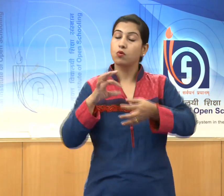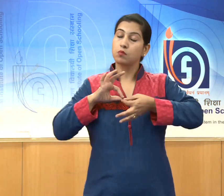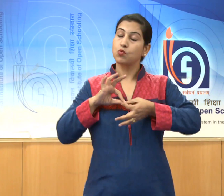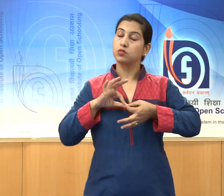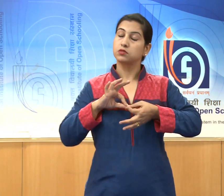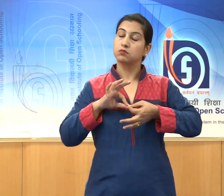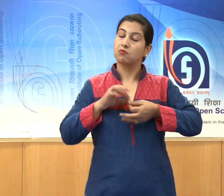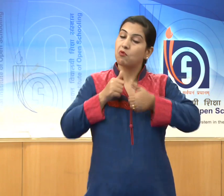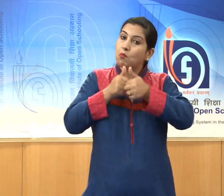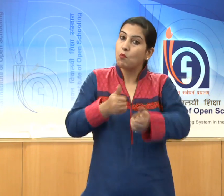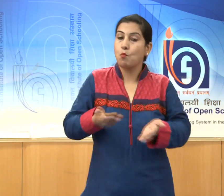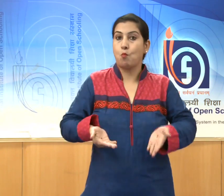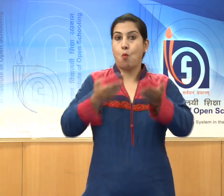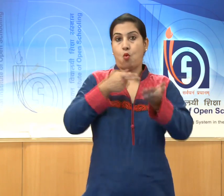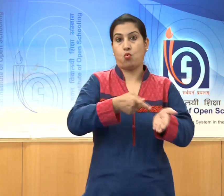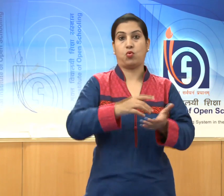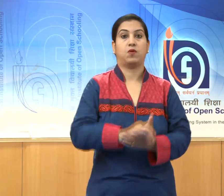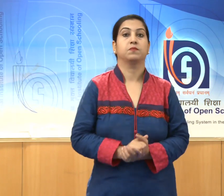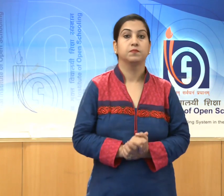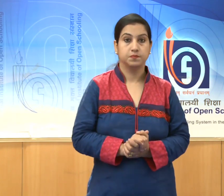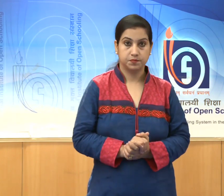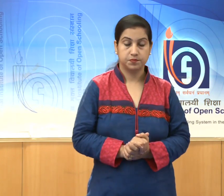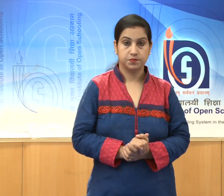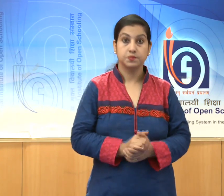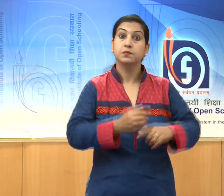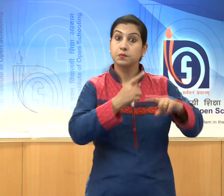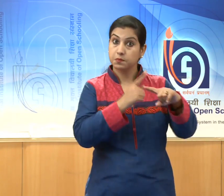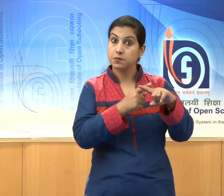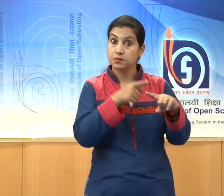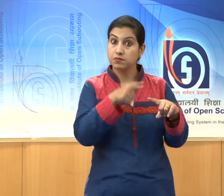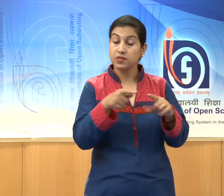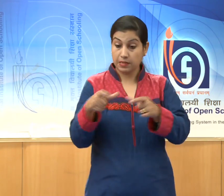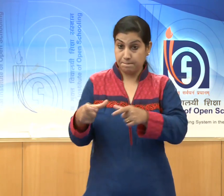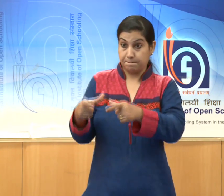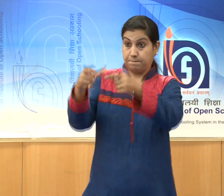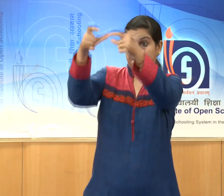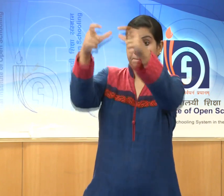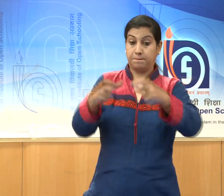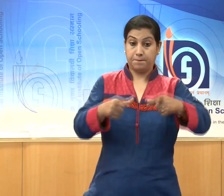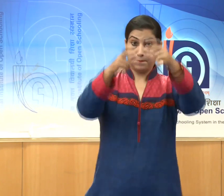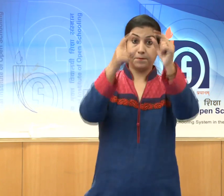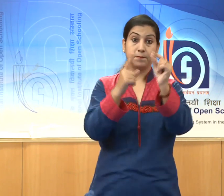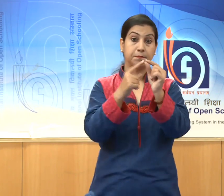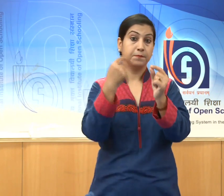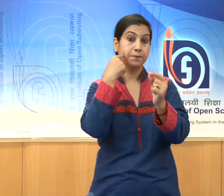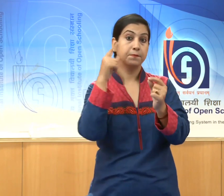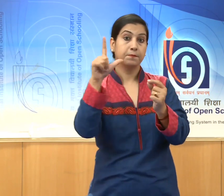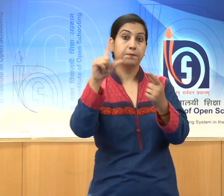and erected pillars all over the